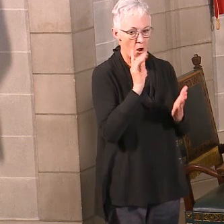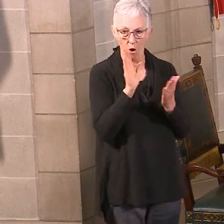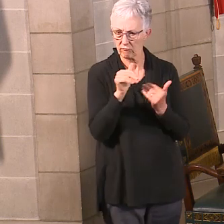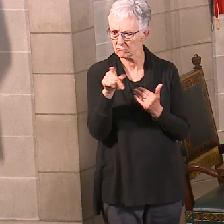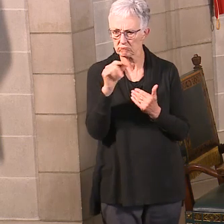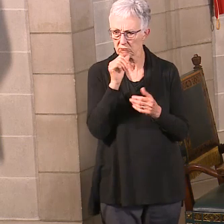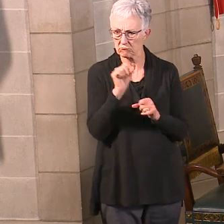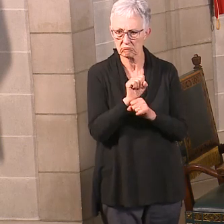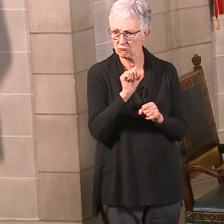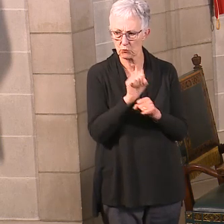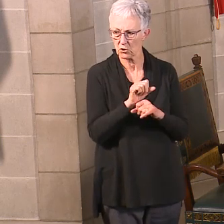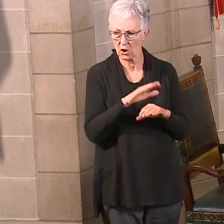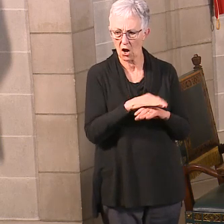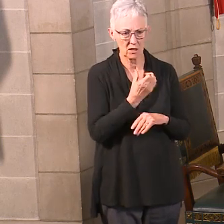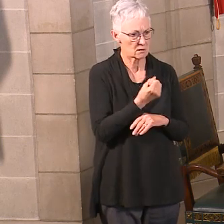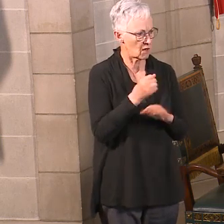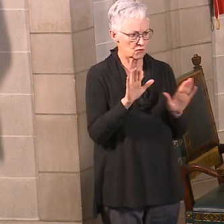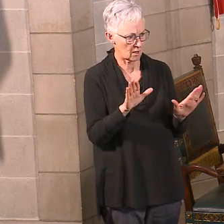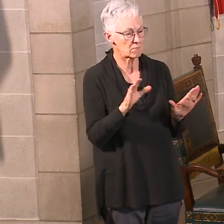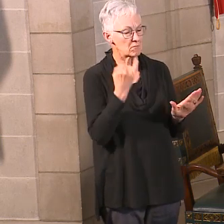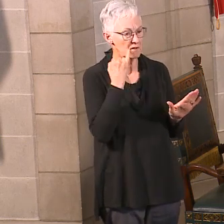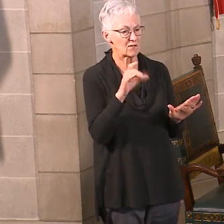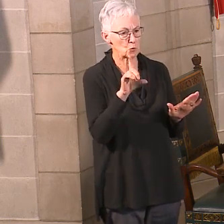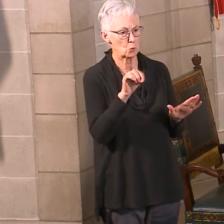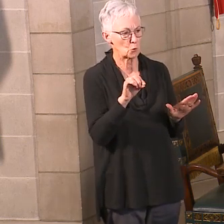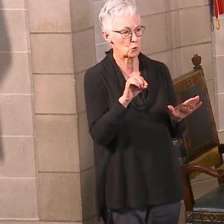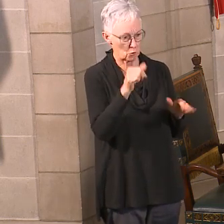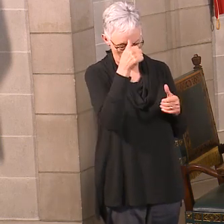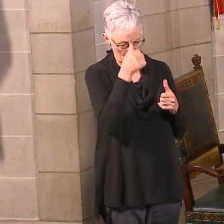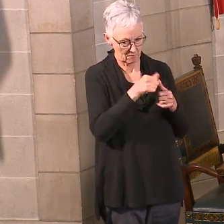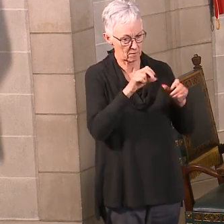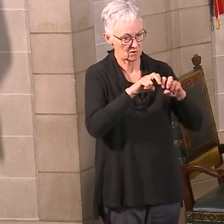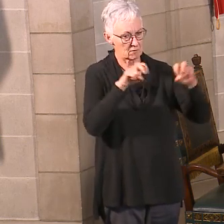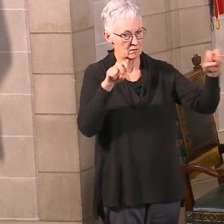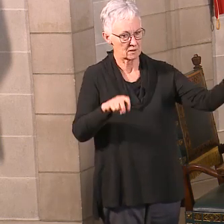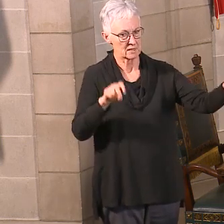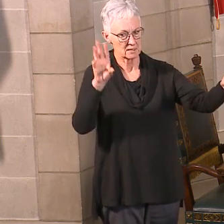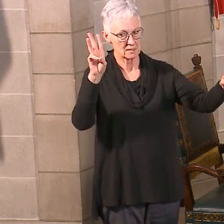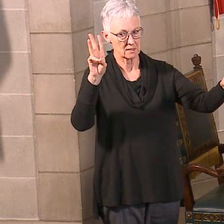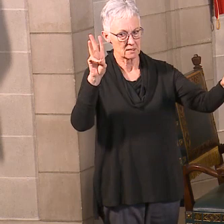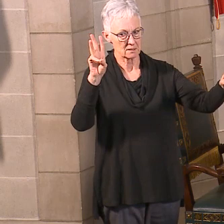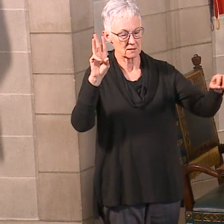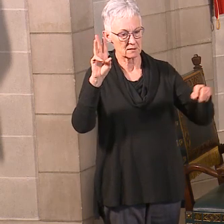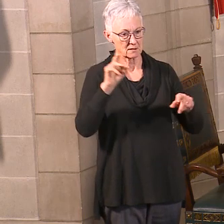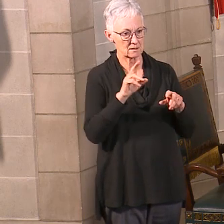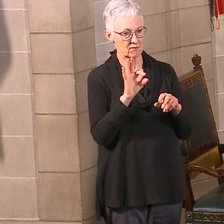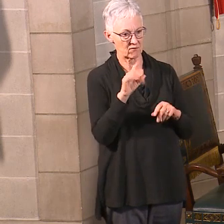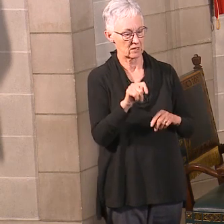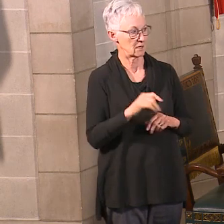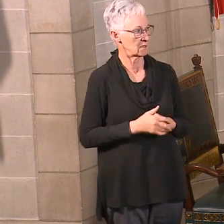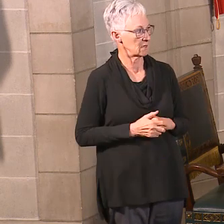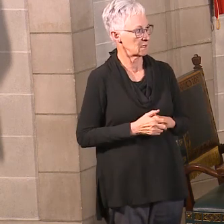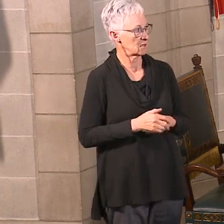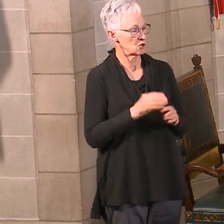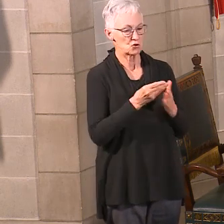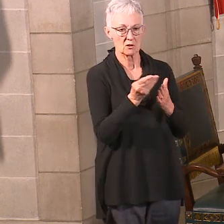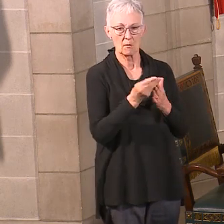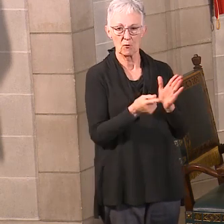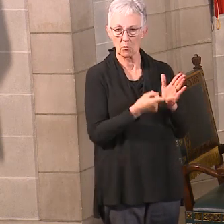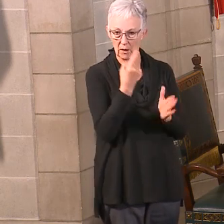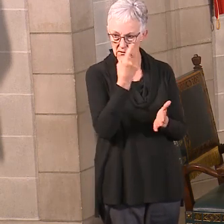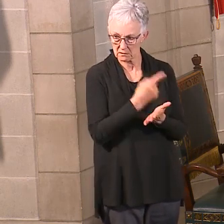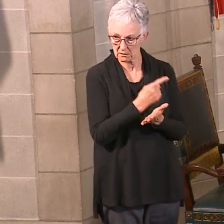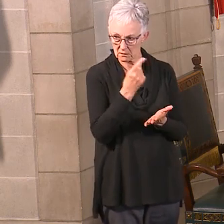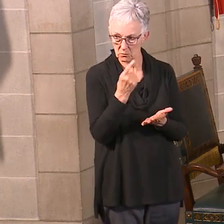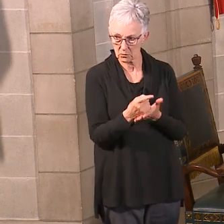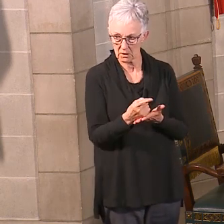this weekend, but if you are, make sure you're socially distanced while you're at work. Make sure that you shop once, don't take the family out, help kids play at